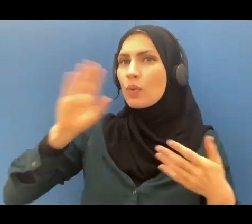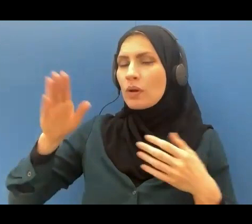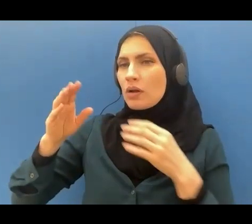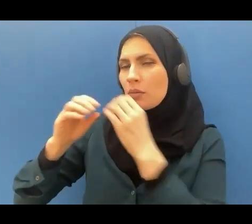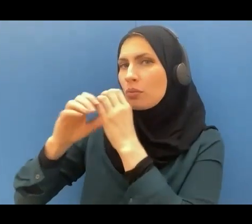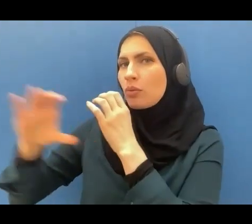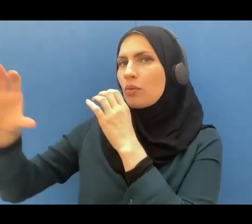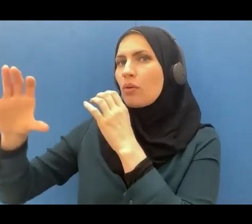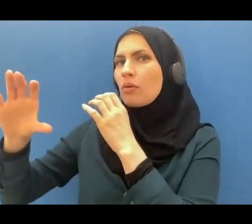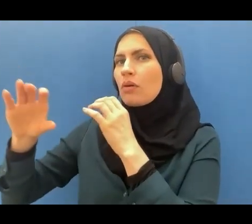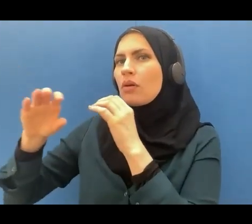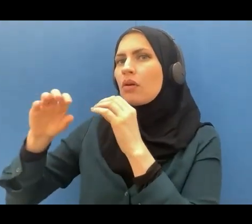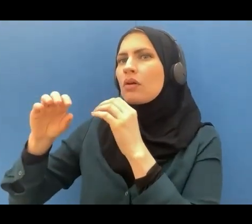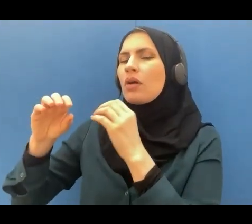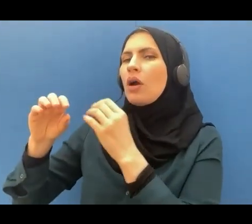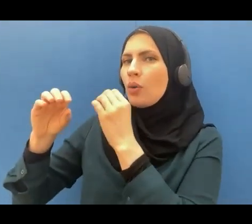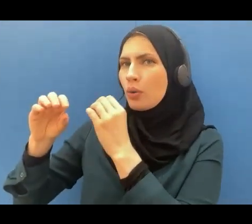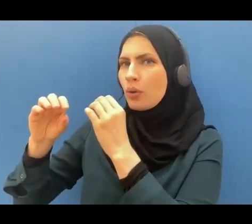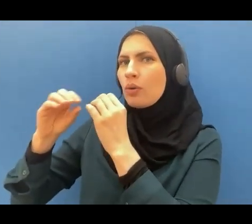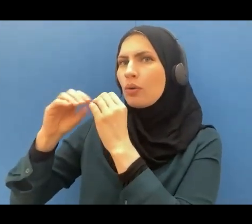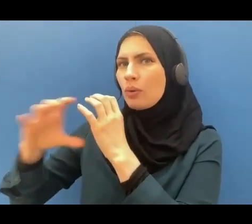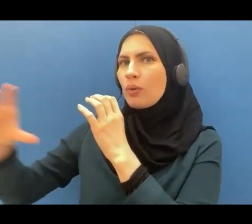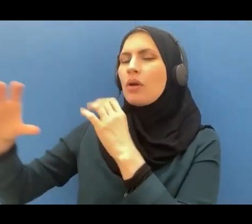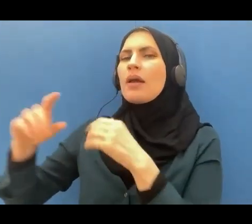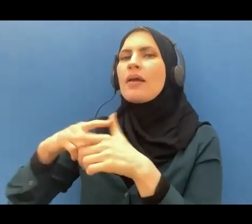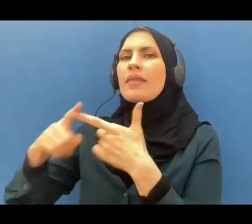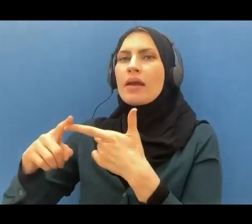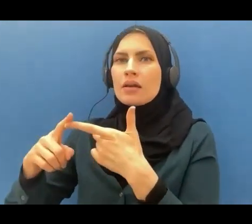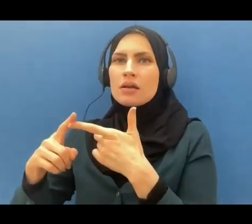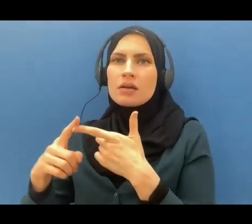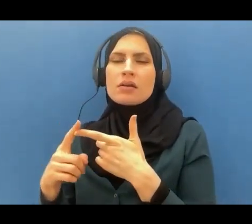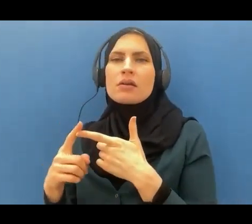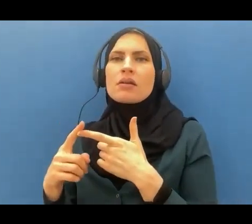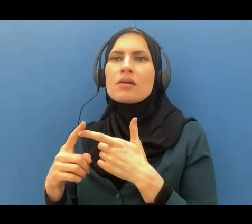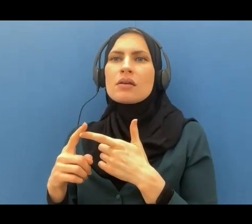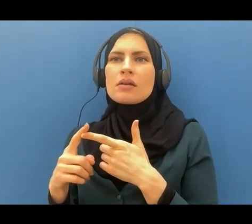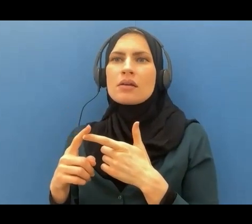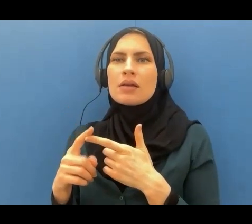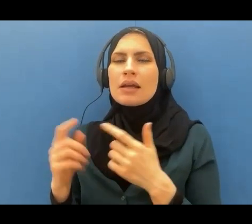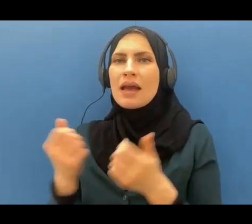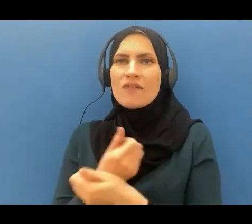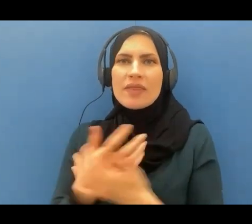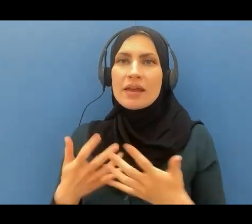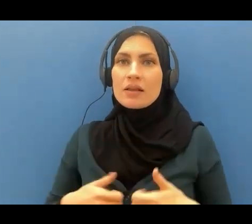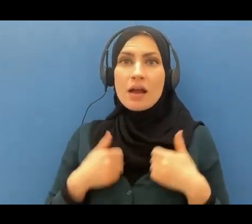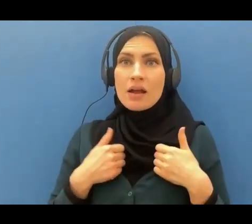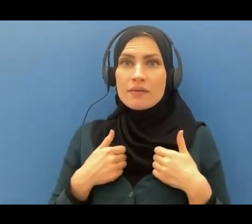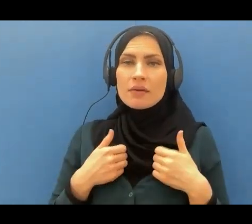into the trumped and every living thing will die in the heavens